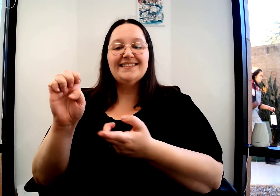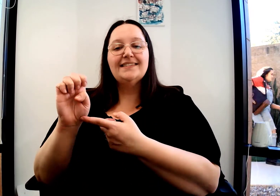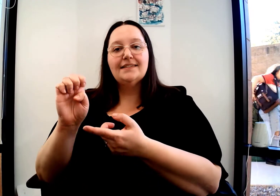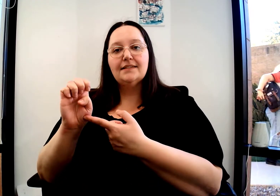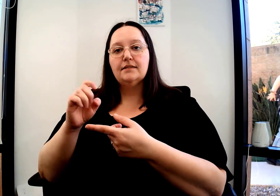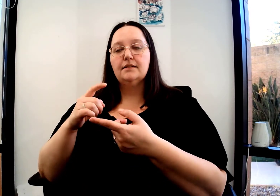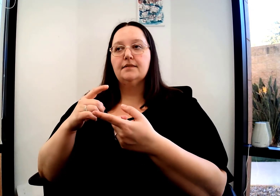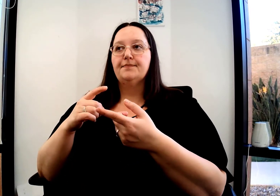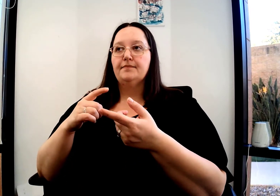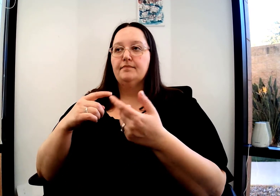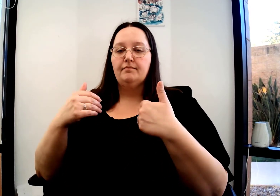Decline is our next word.